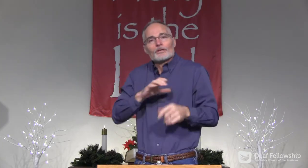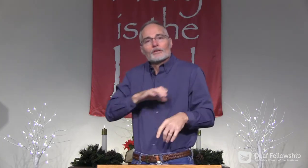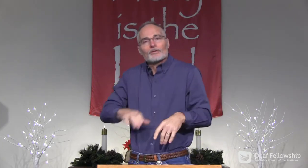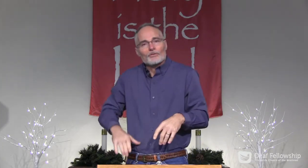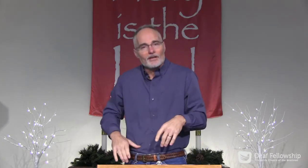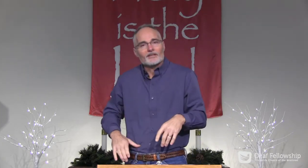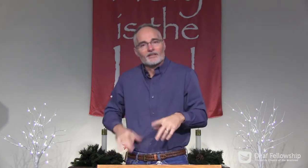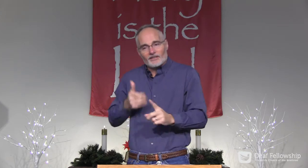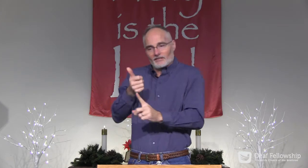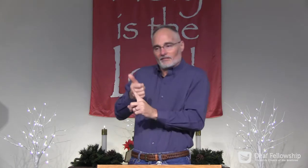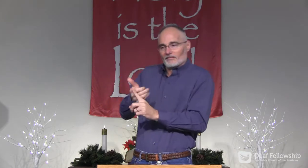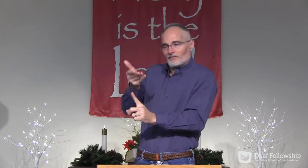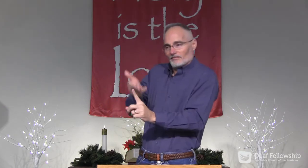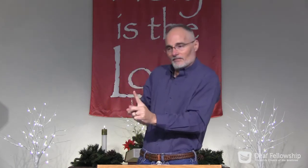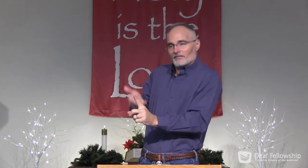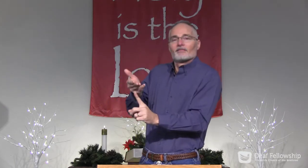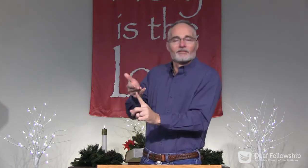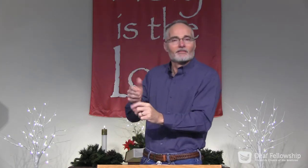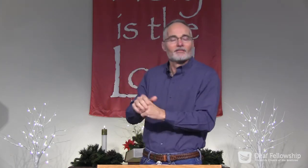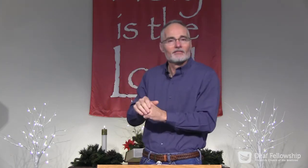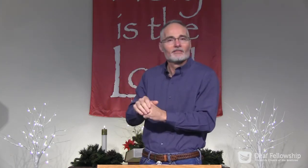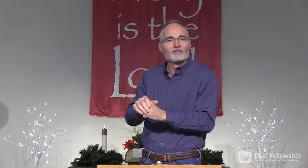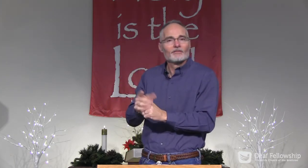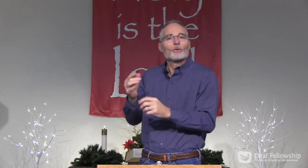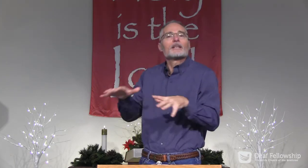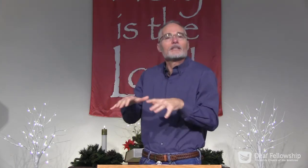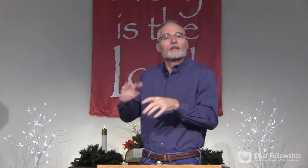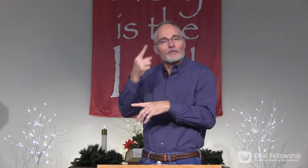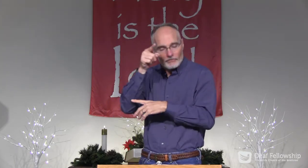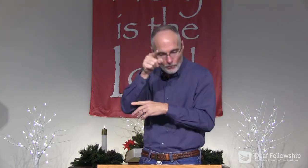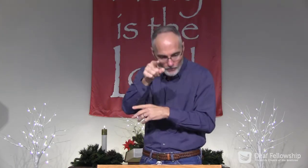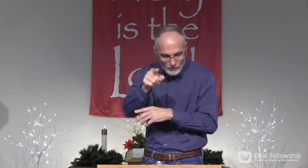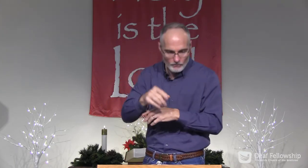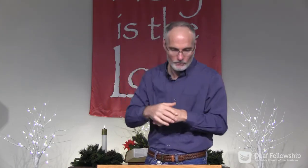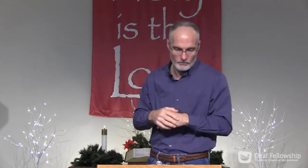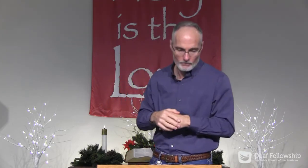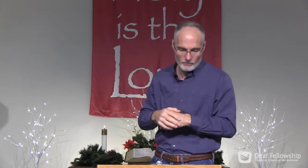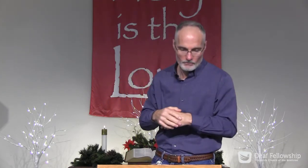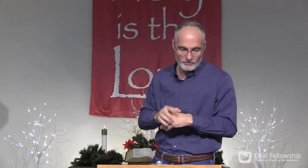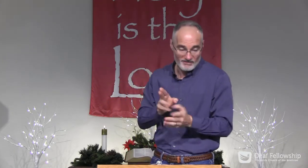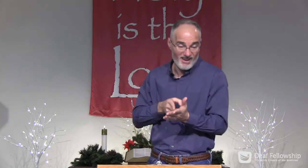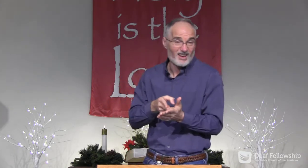if you don't know who Jesus Christ is and what he's done for you,